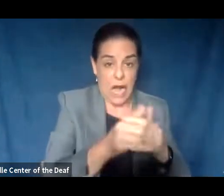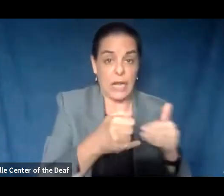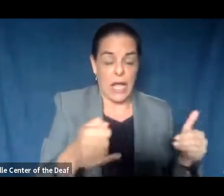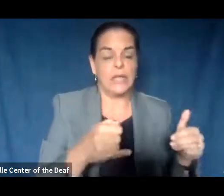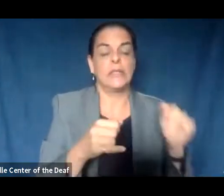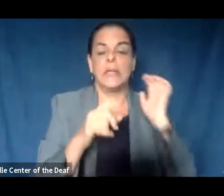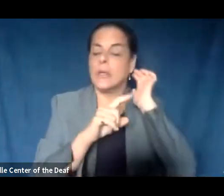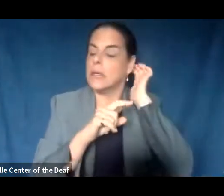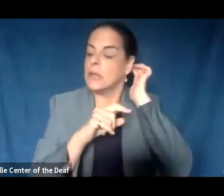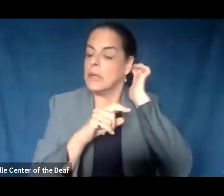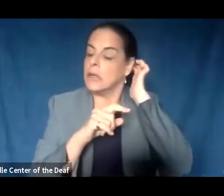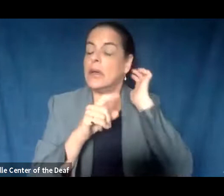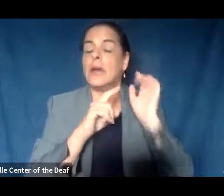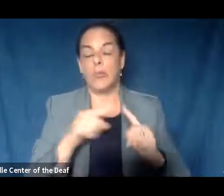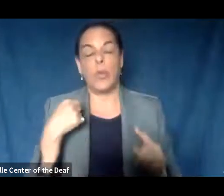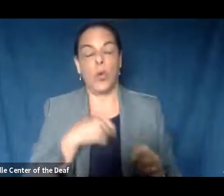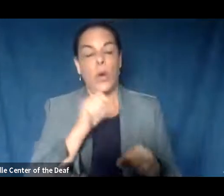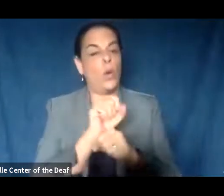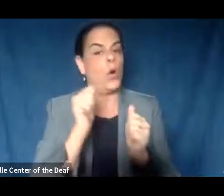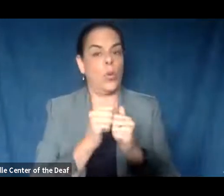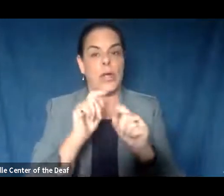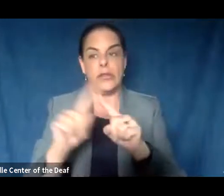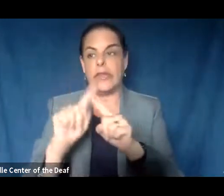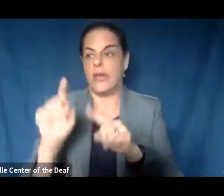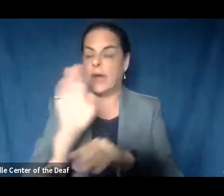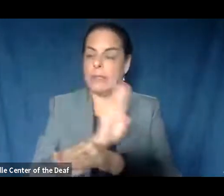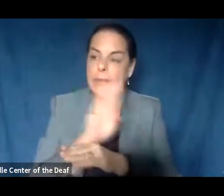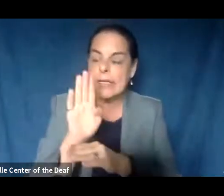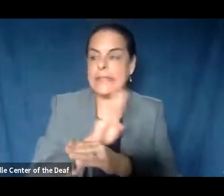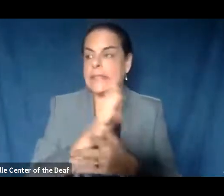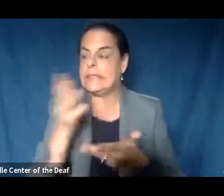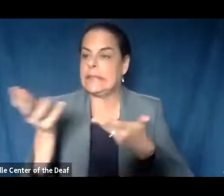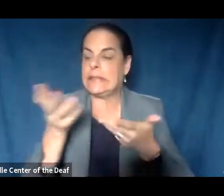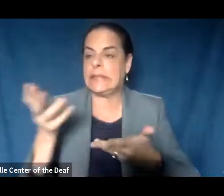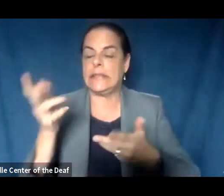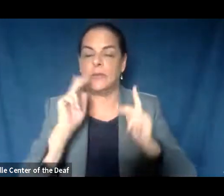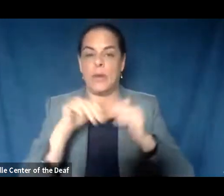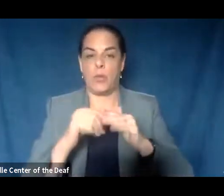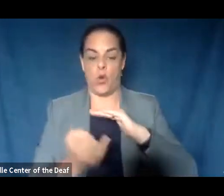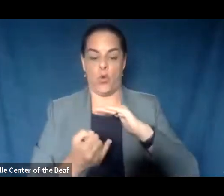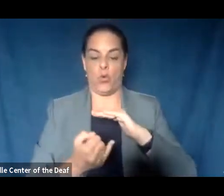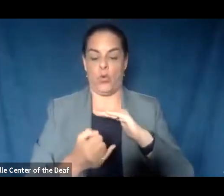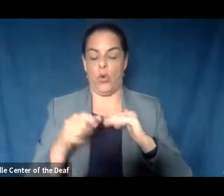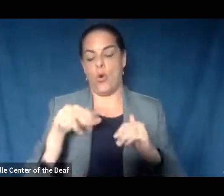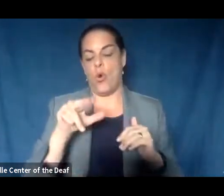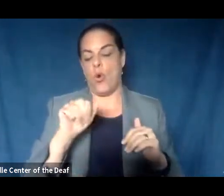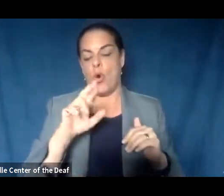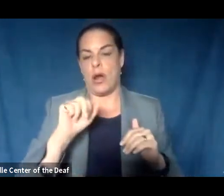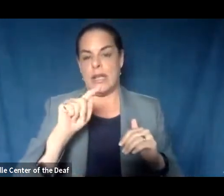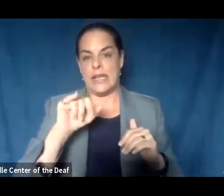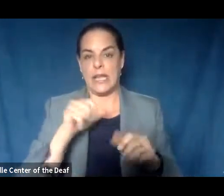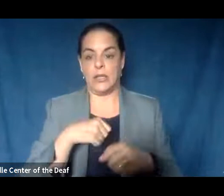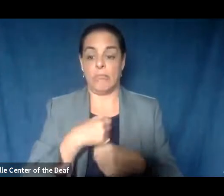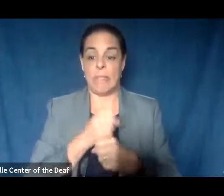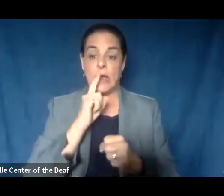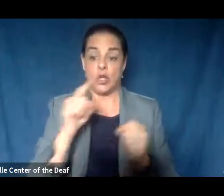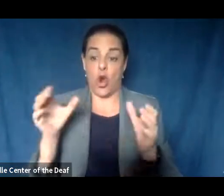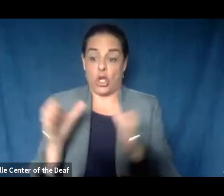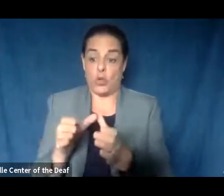But we do work with businesses and place people in quarantine to reduce the risk that a small cluster becomes a big cluster.